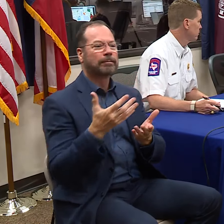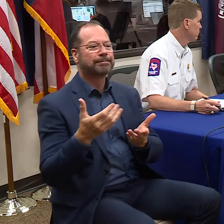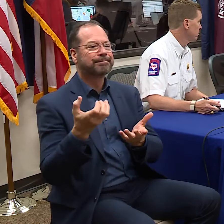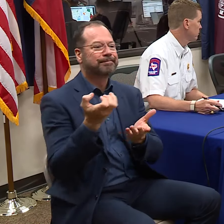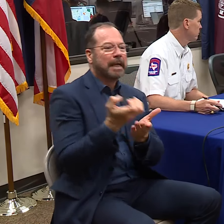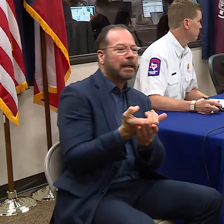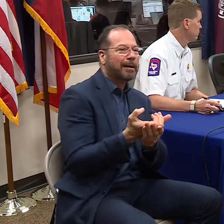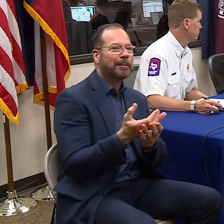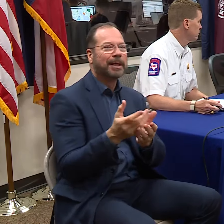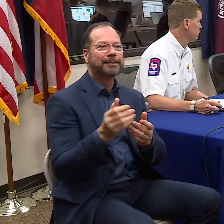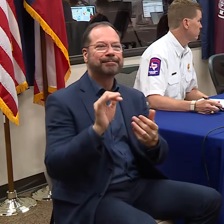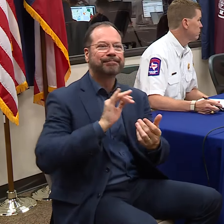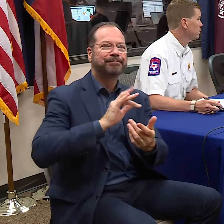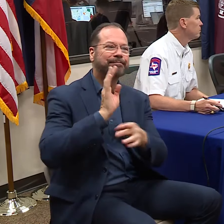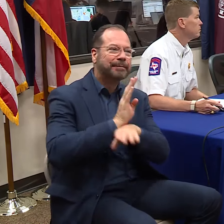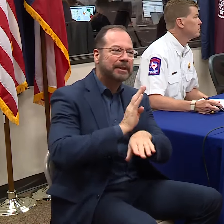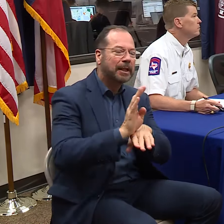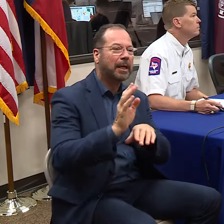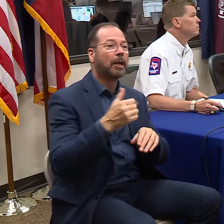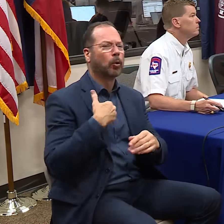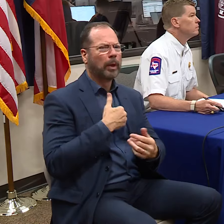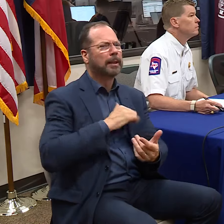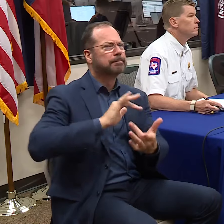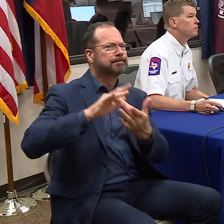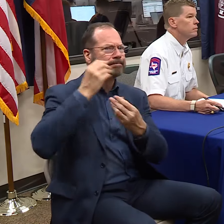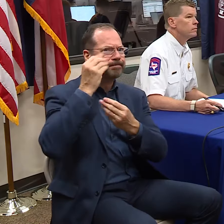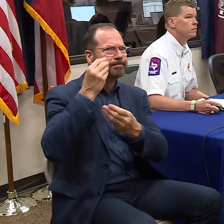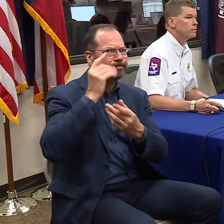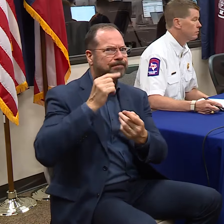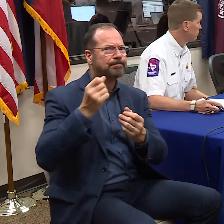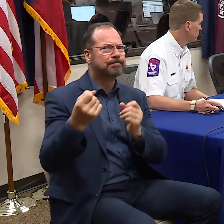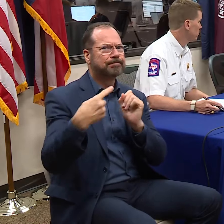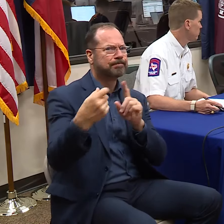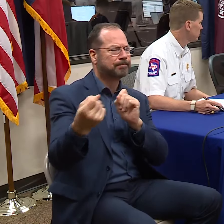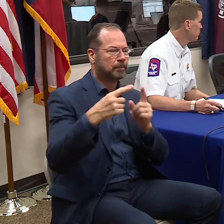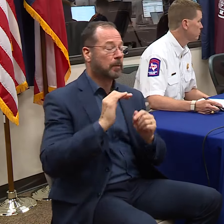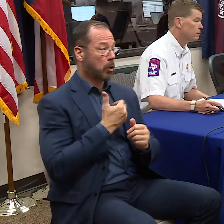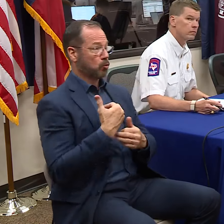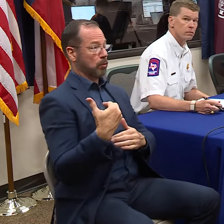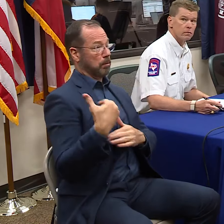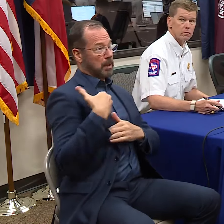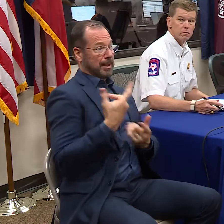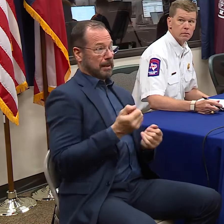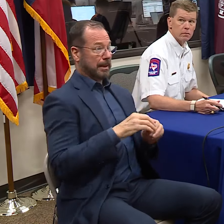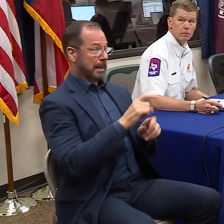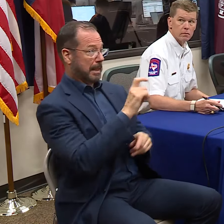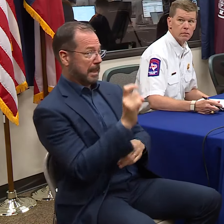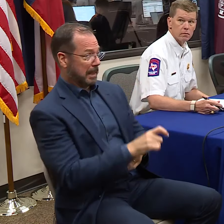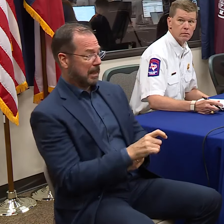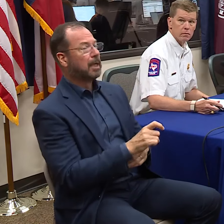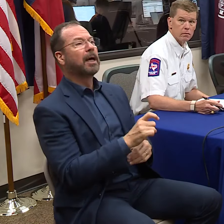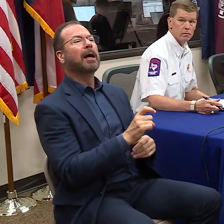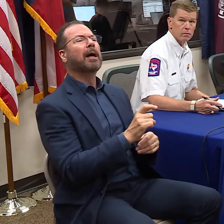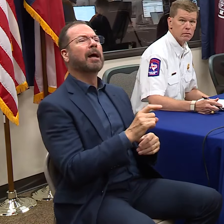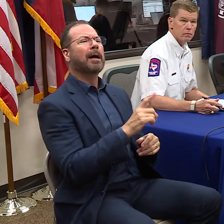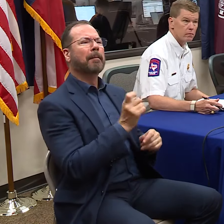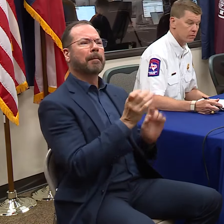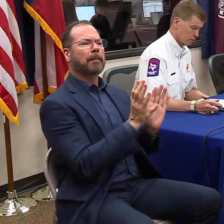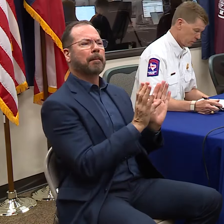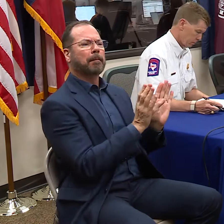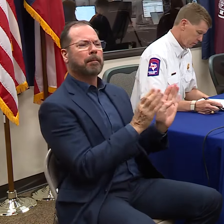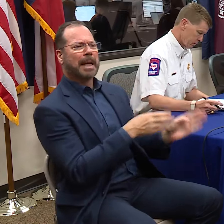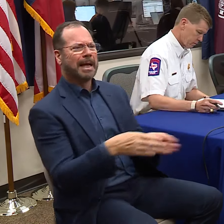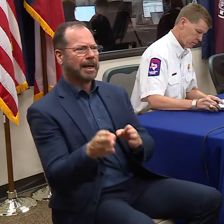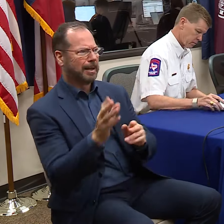and we are in touch, and we have been in touch. But it's our responsibility here in Texas to prepare everyone